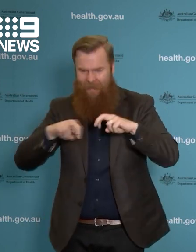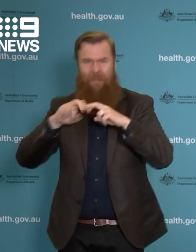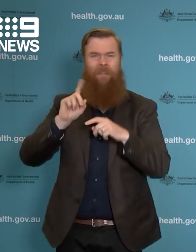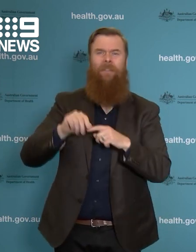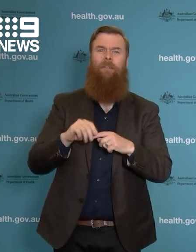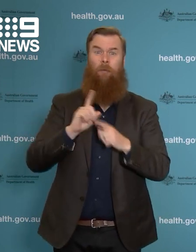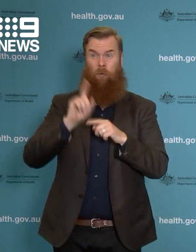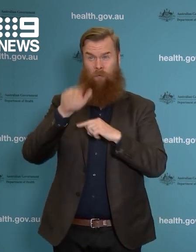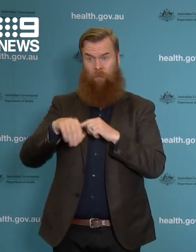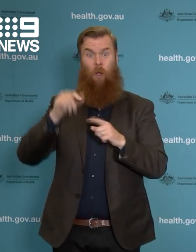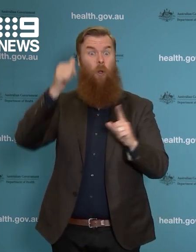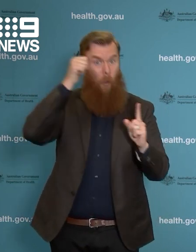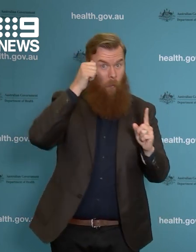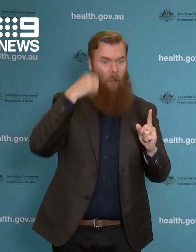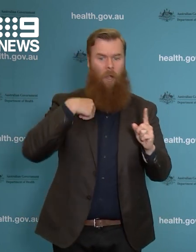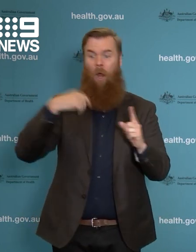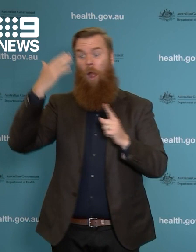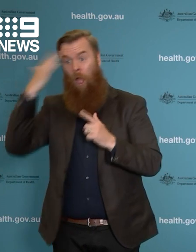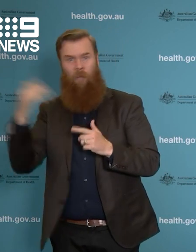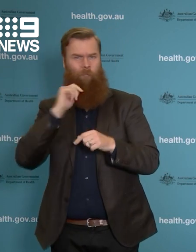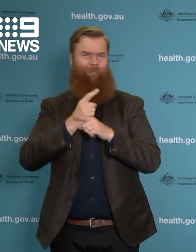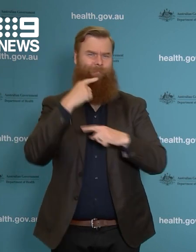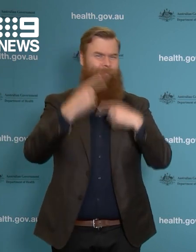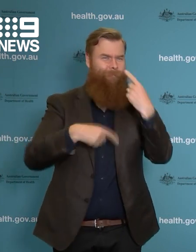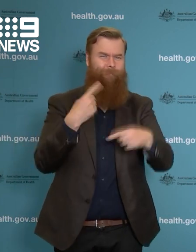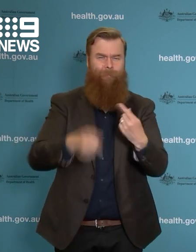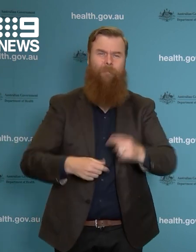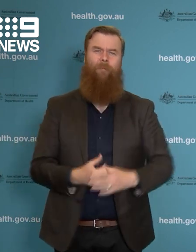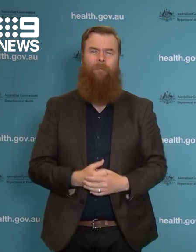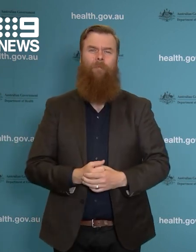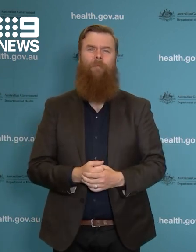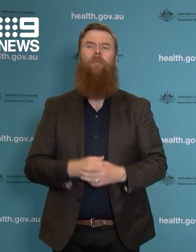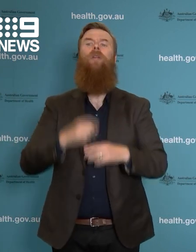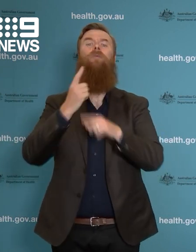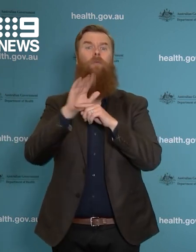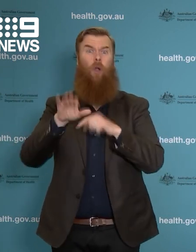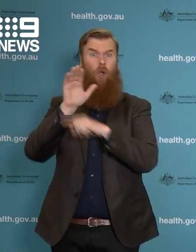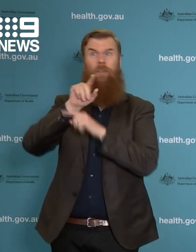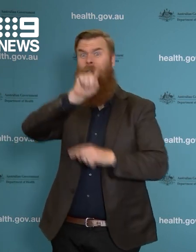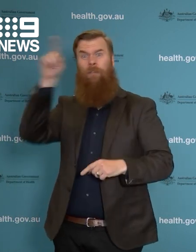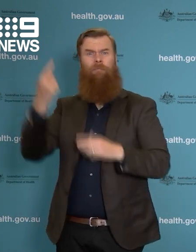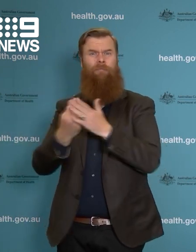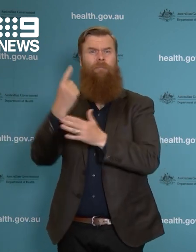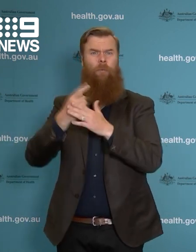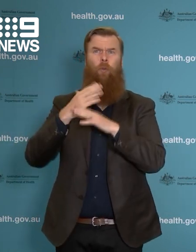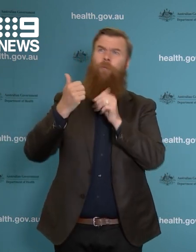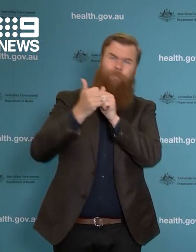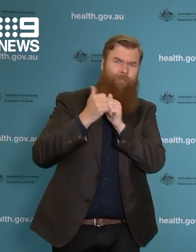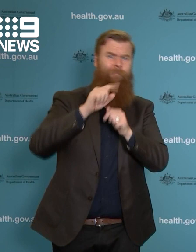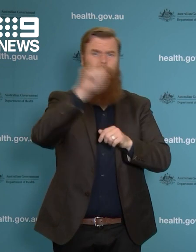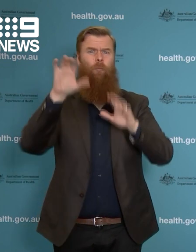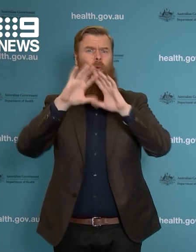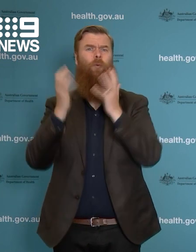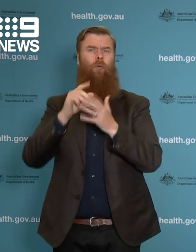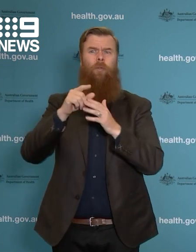we don't know, and how we're finding it out. I'm continuing to talk to international colleagues. We're continuing to look at the increasing amount of data